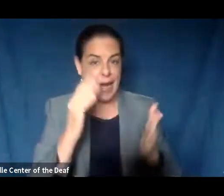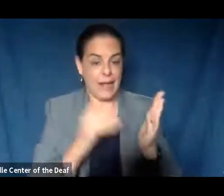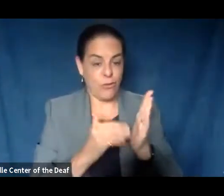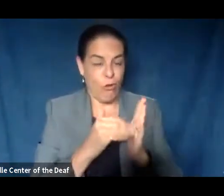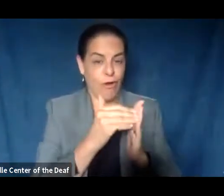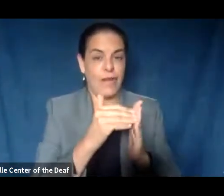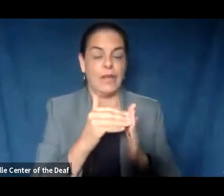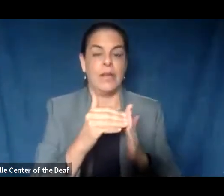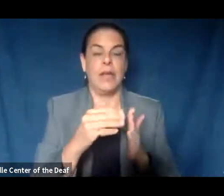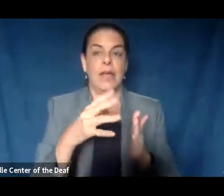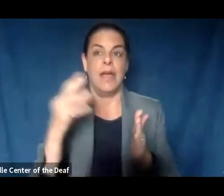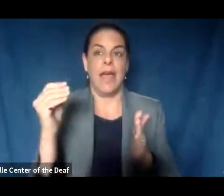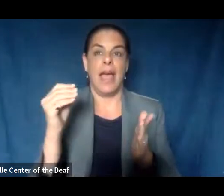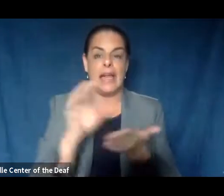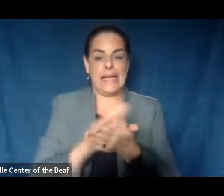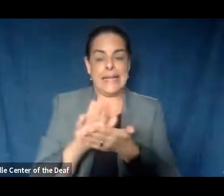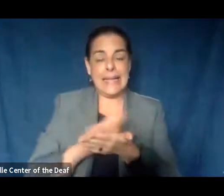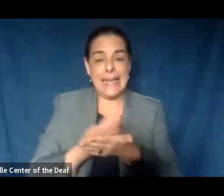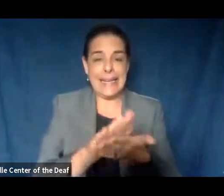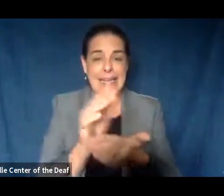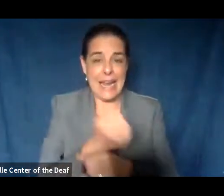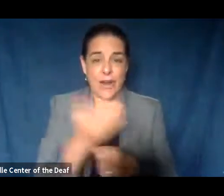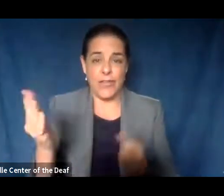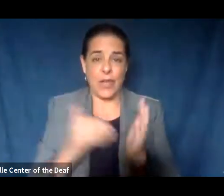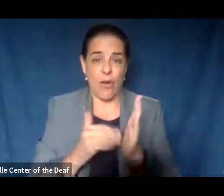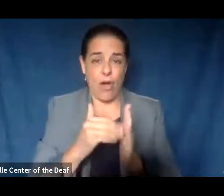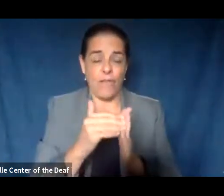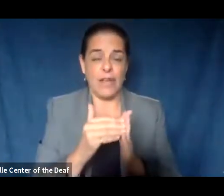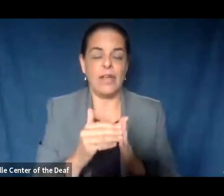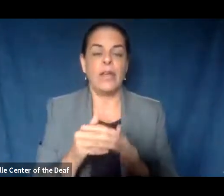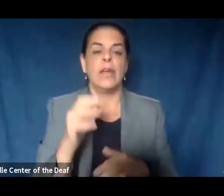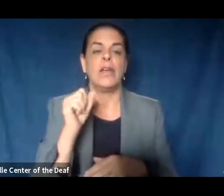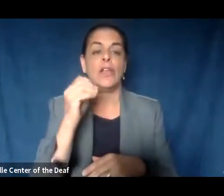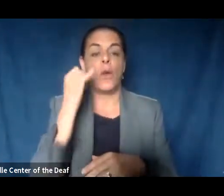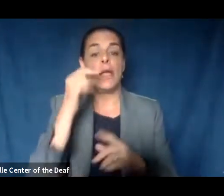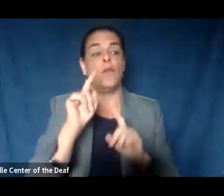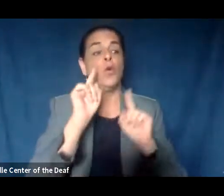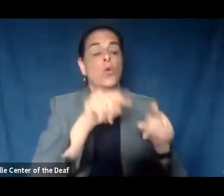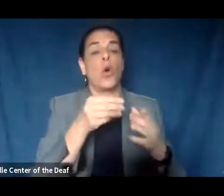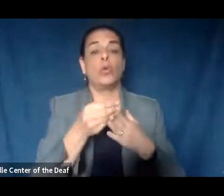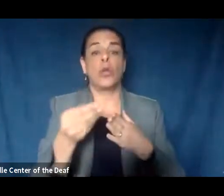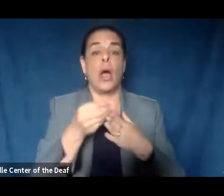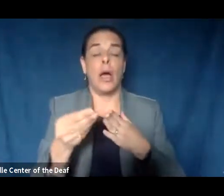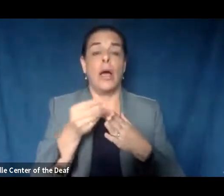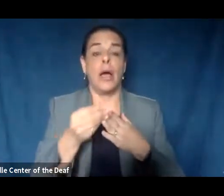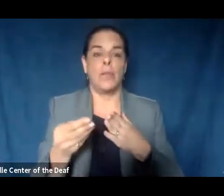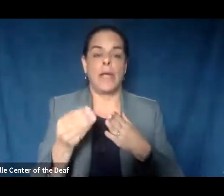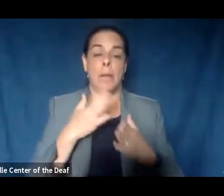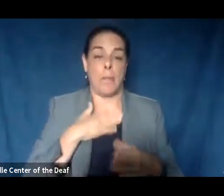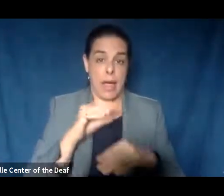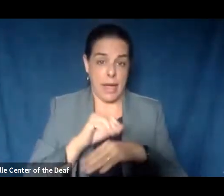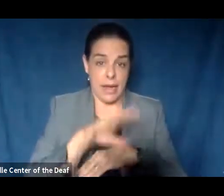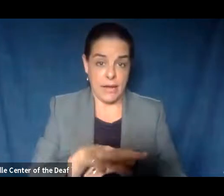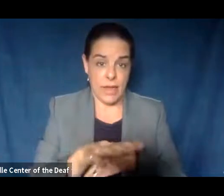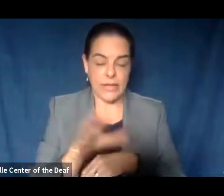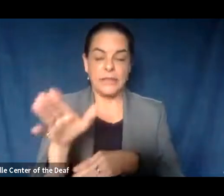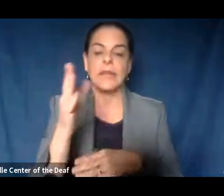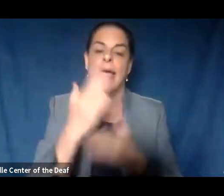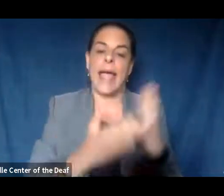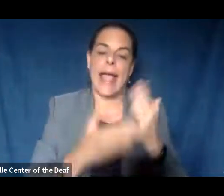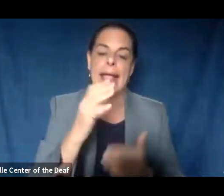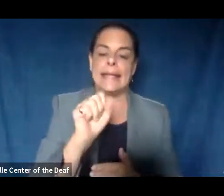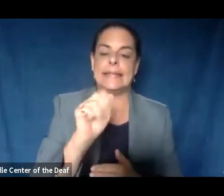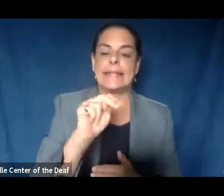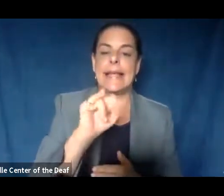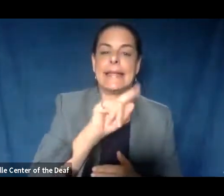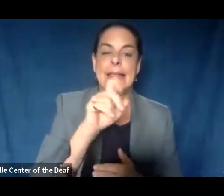frequently, and cleaning surfaces regularly and frequently. So if you're going to go shopping, you know, here's my advice. Use some hand sanitizer when you